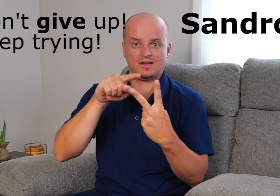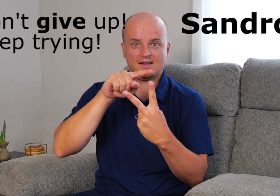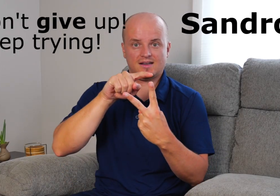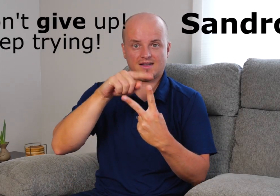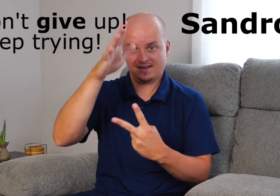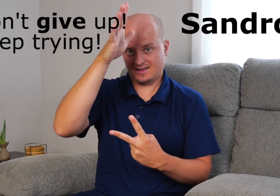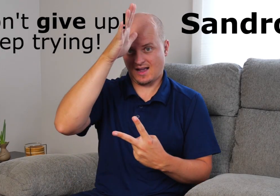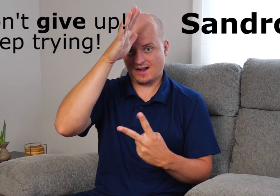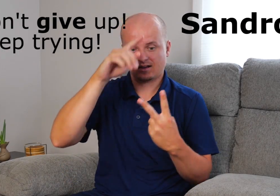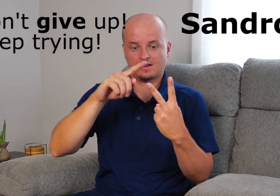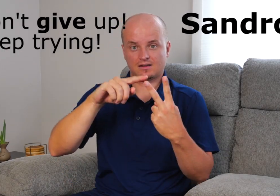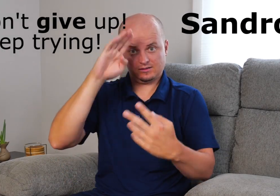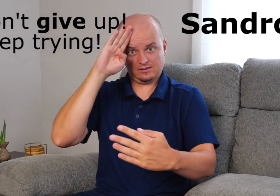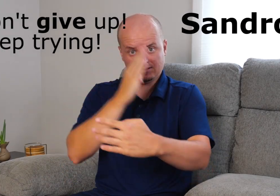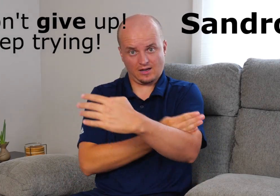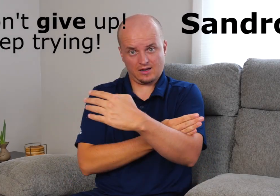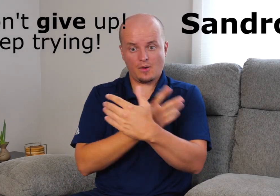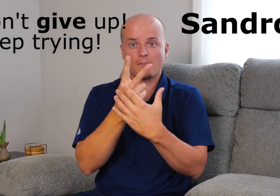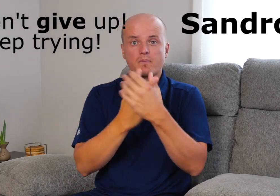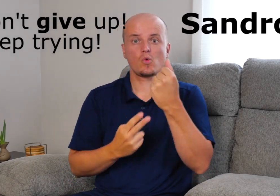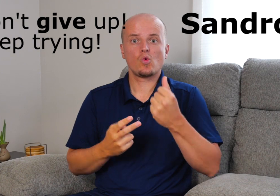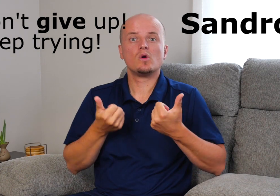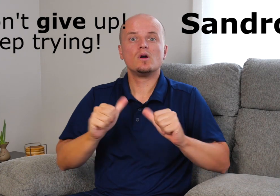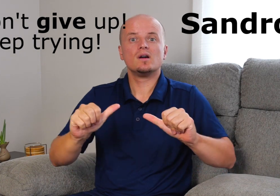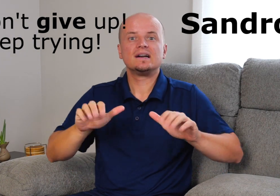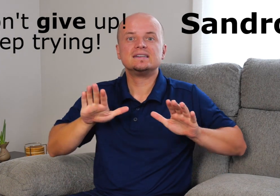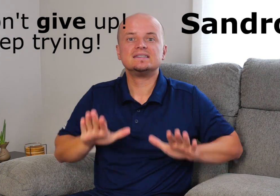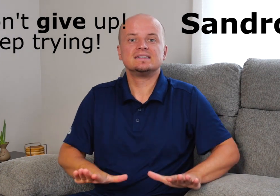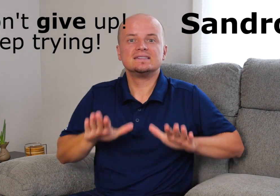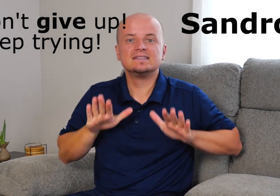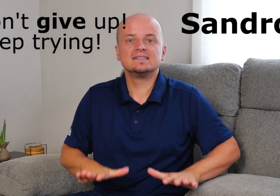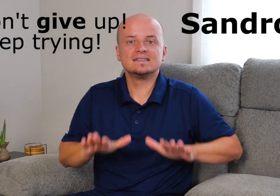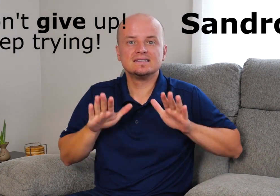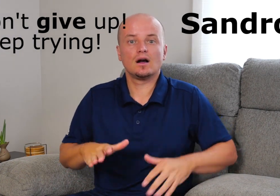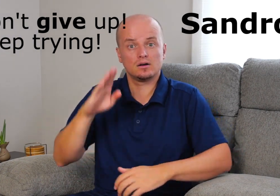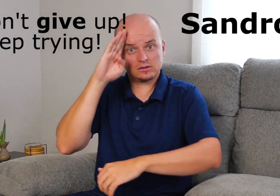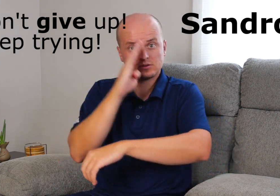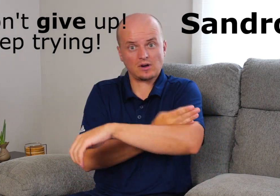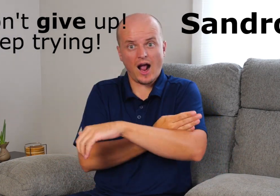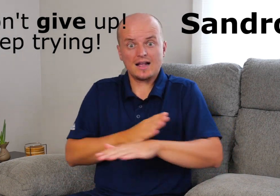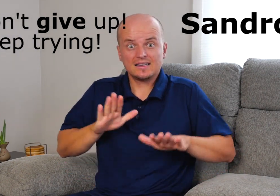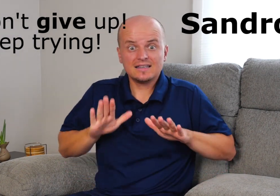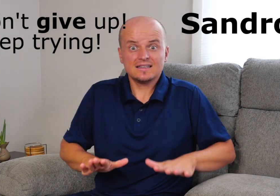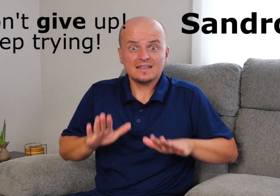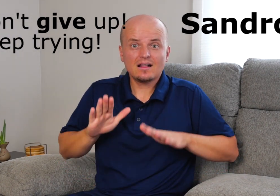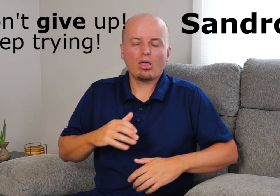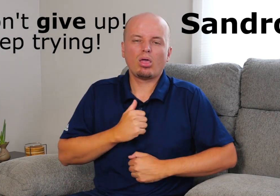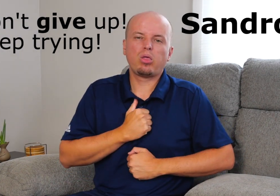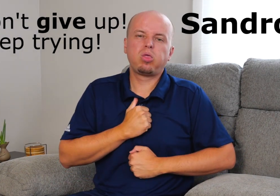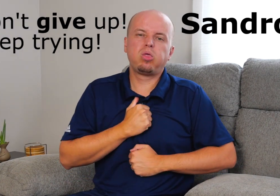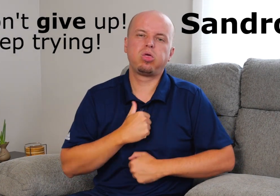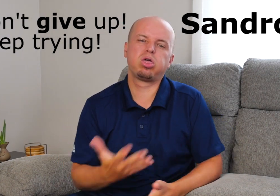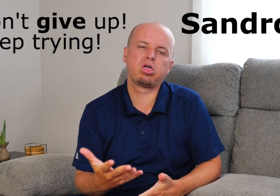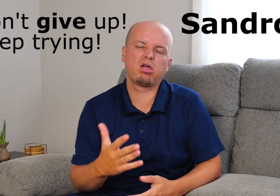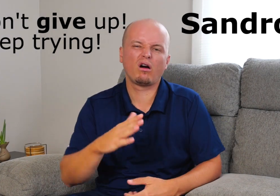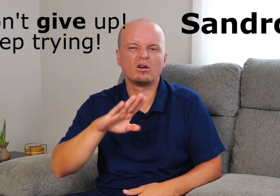Father and son are both doing push-ups. The son tries but soon becomes tired and